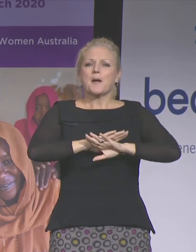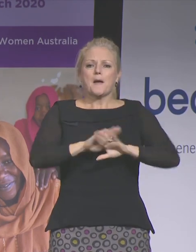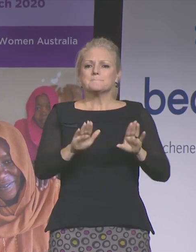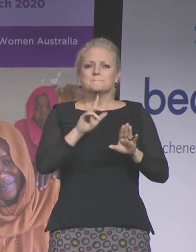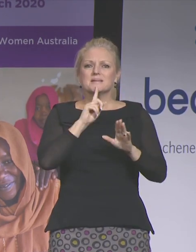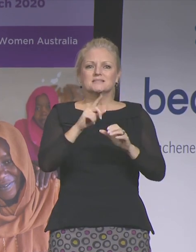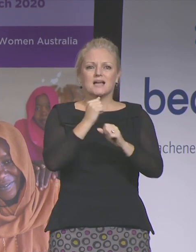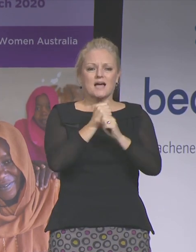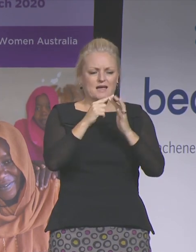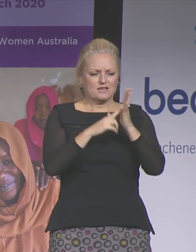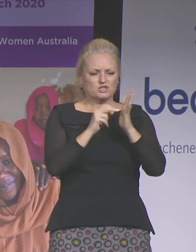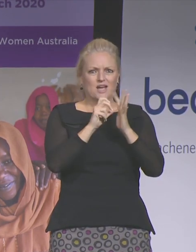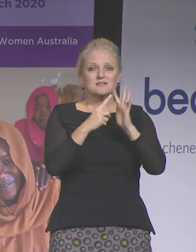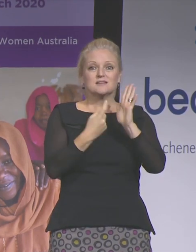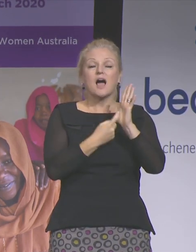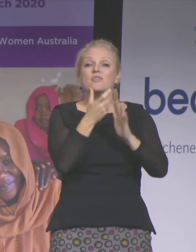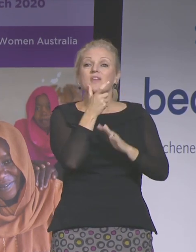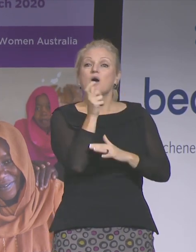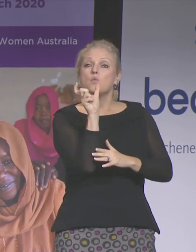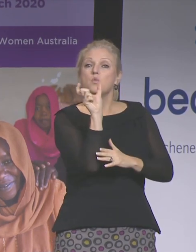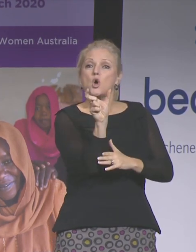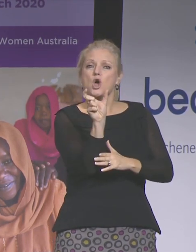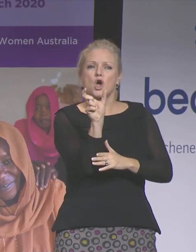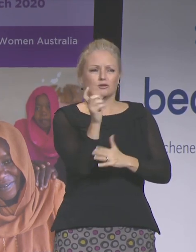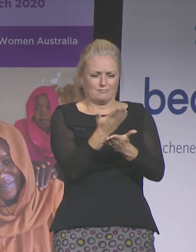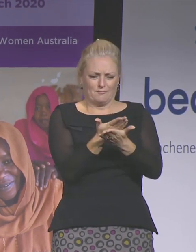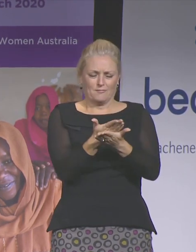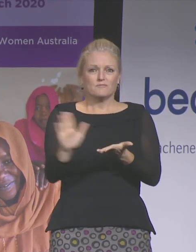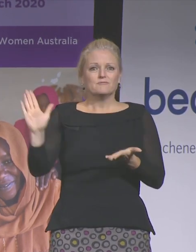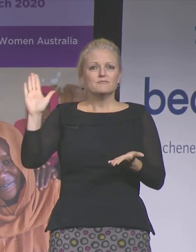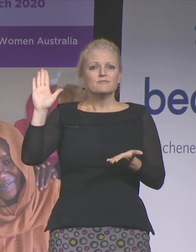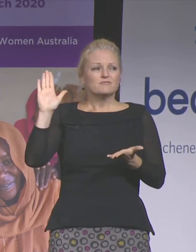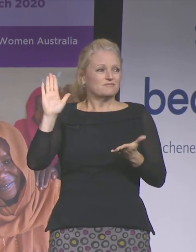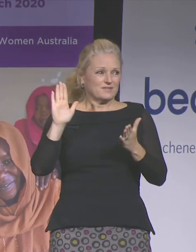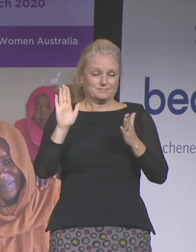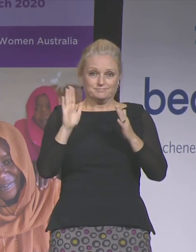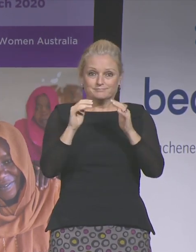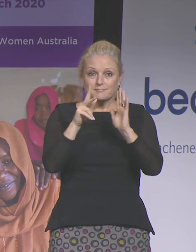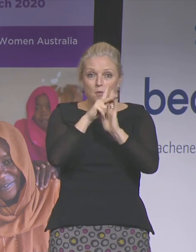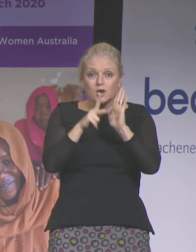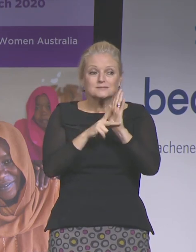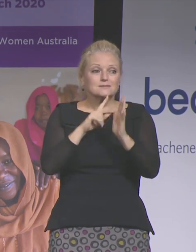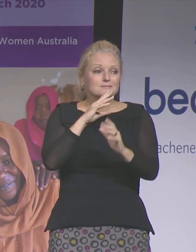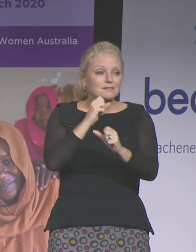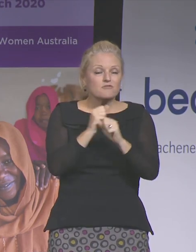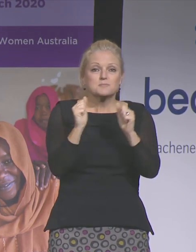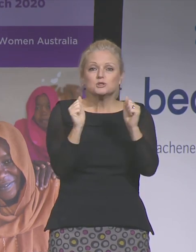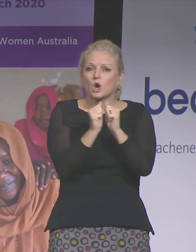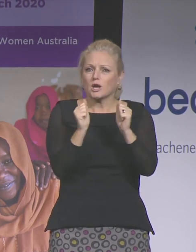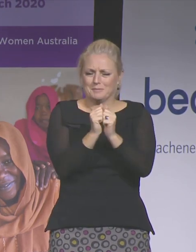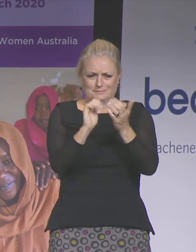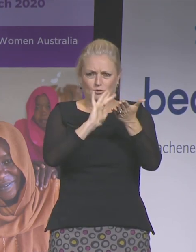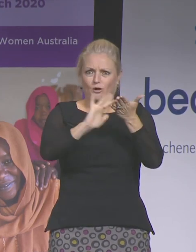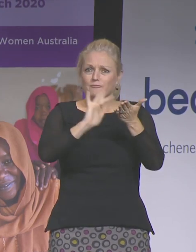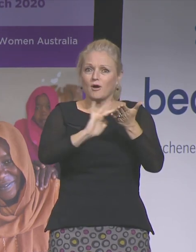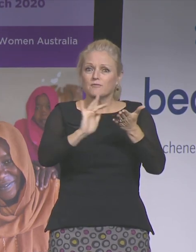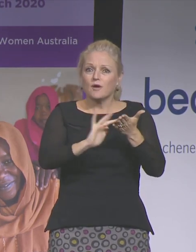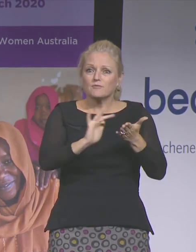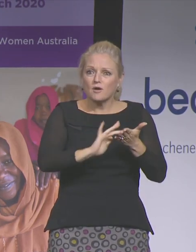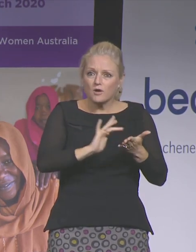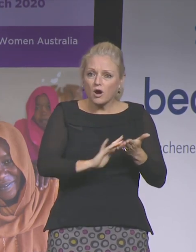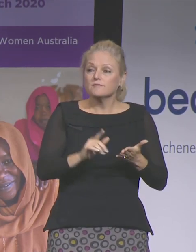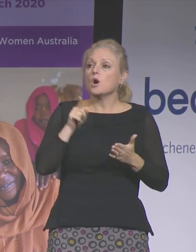the term gender in any official policy documents. Or the academics in Eastern Europe